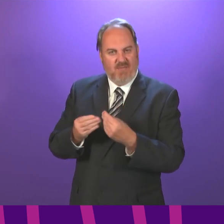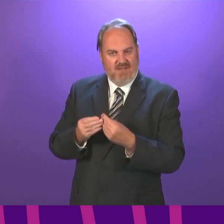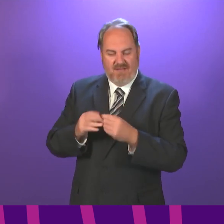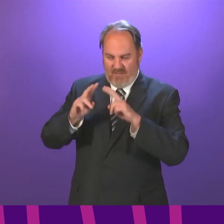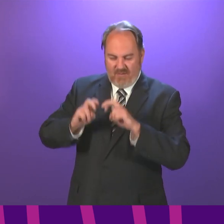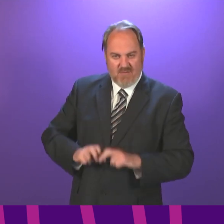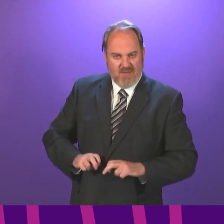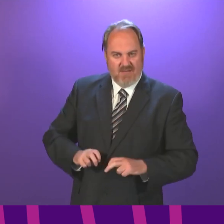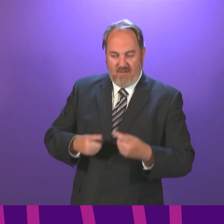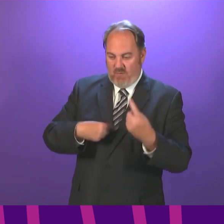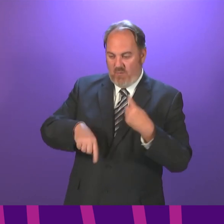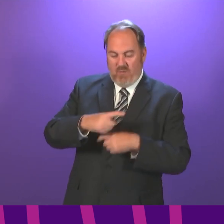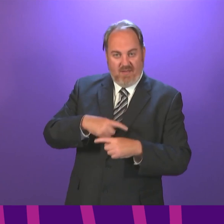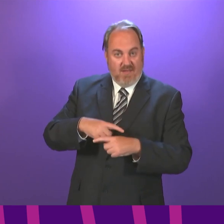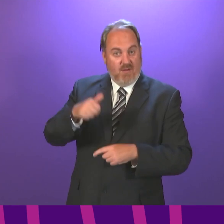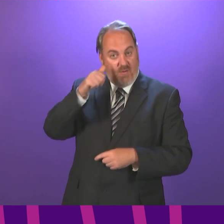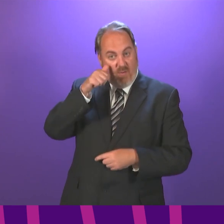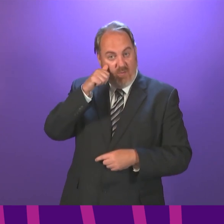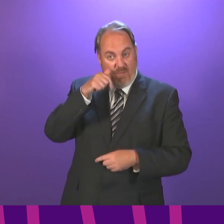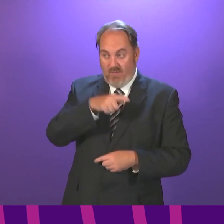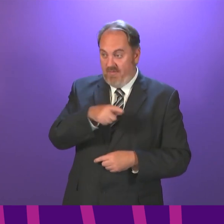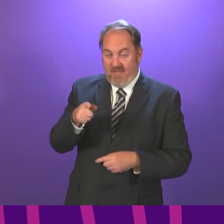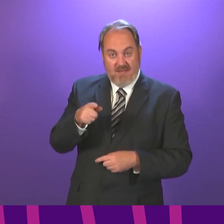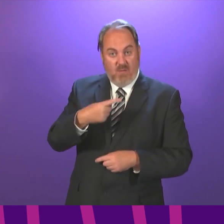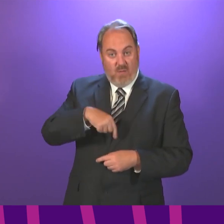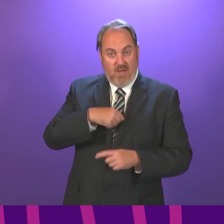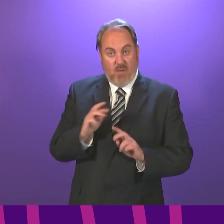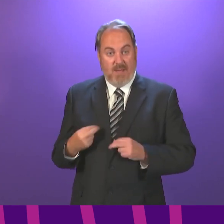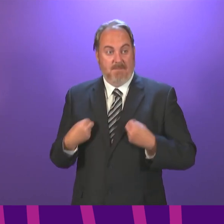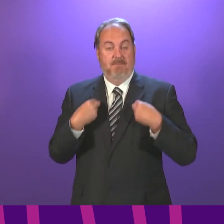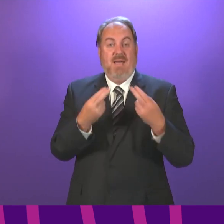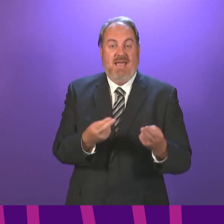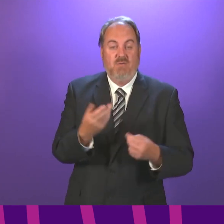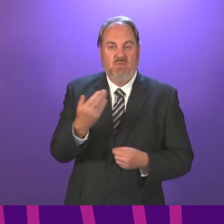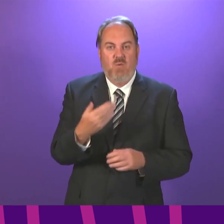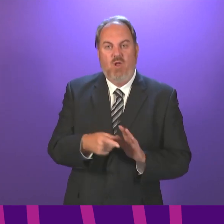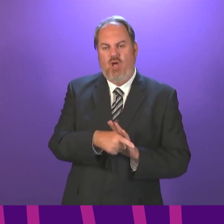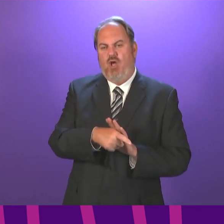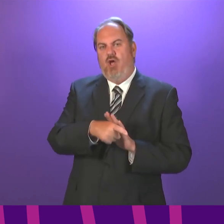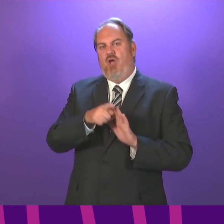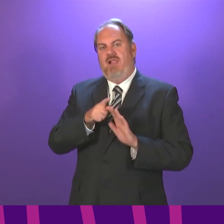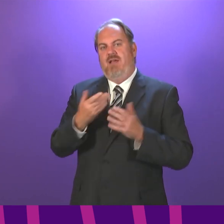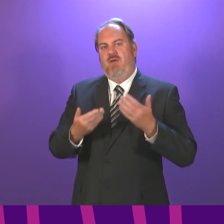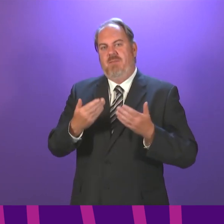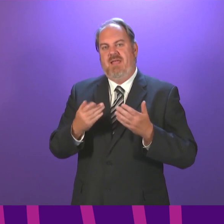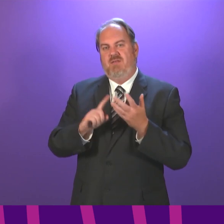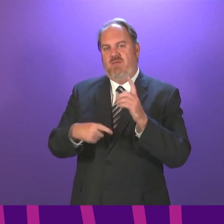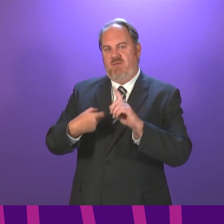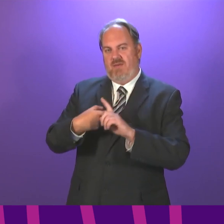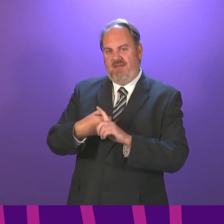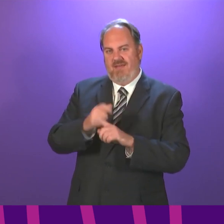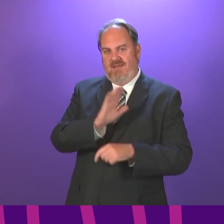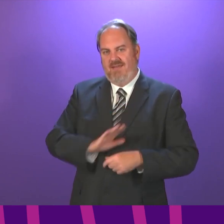our earlier return to school date than in other parts of the UK, but also mindful of the fact that all of us